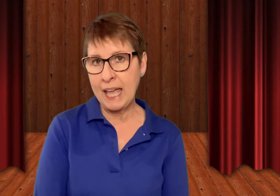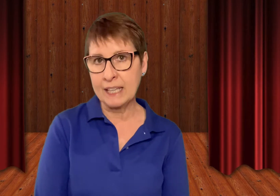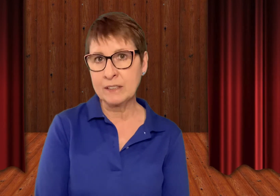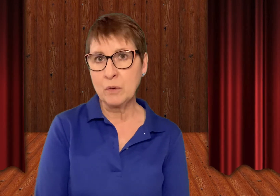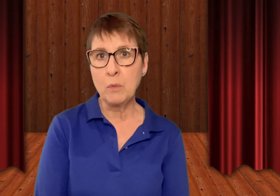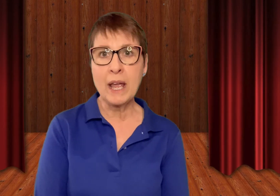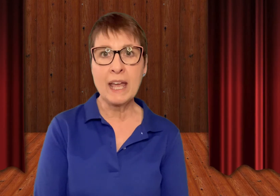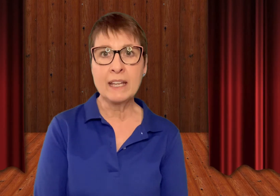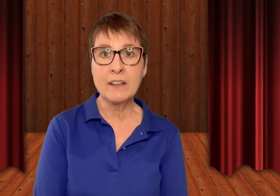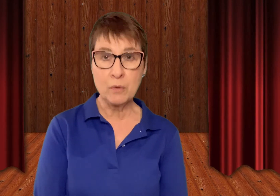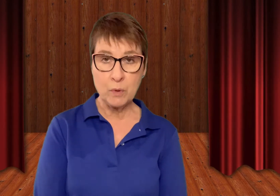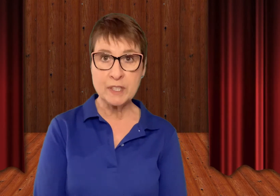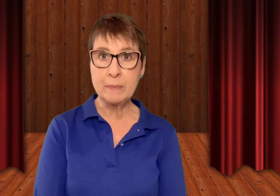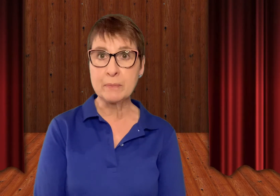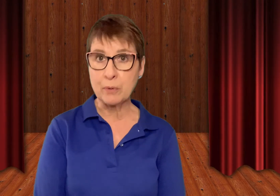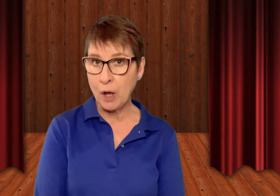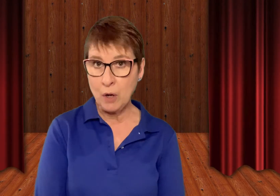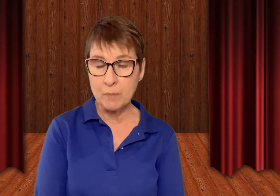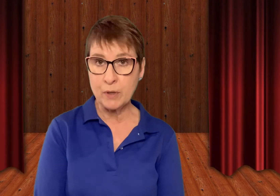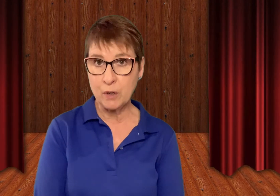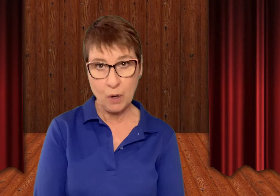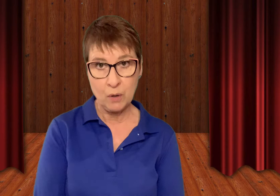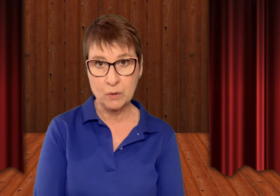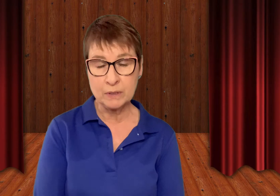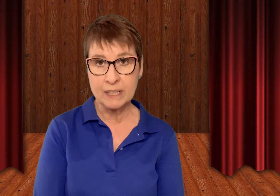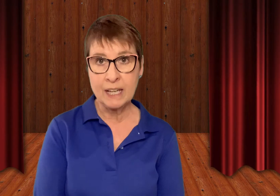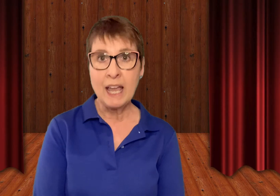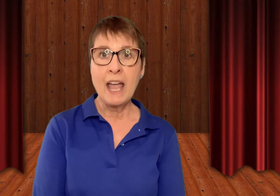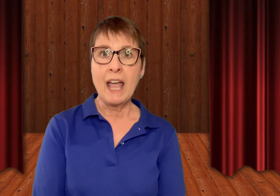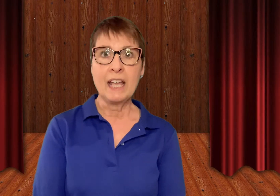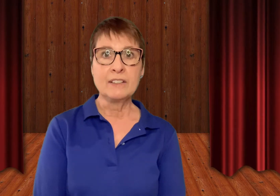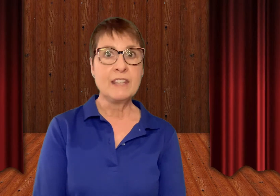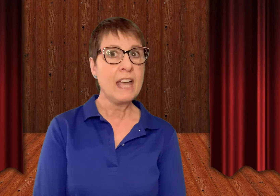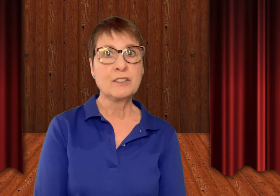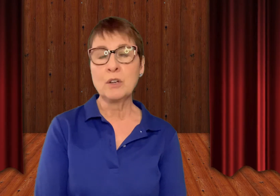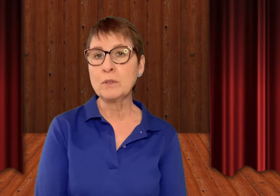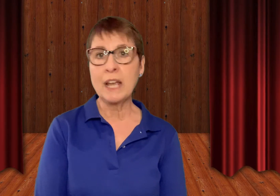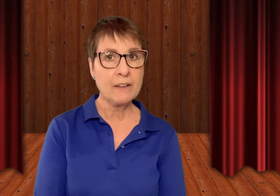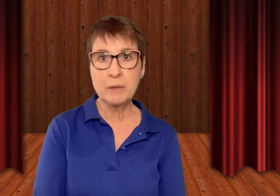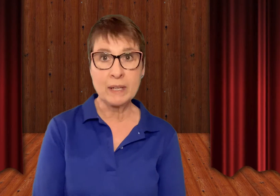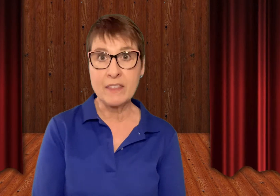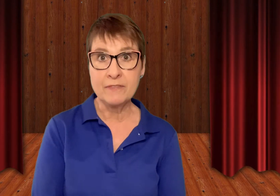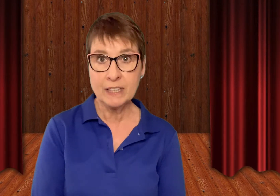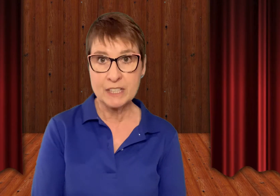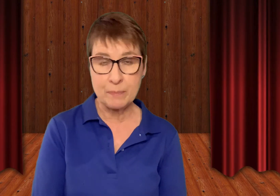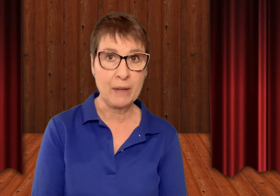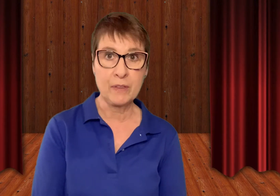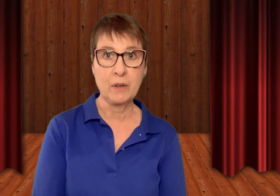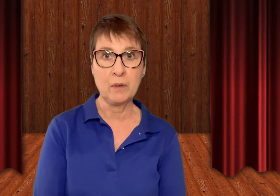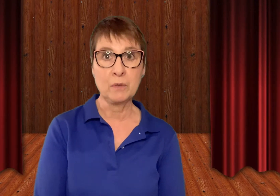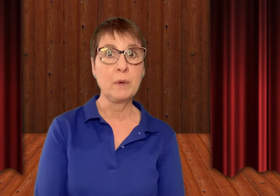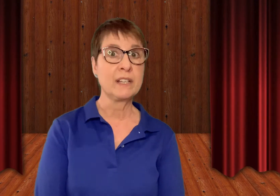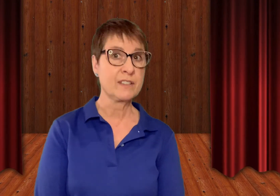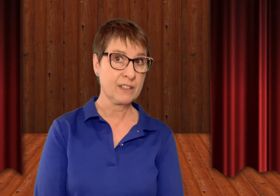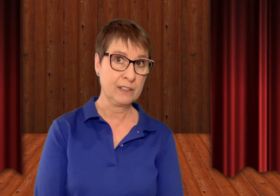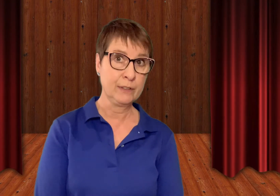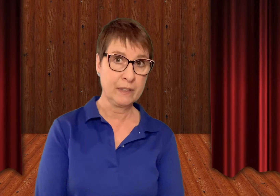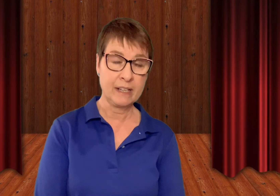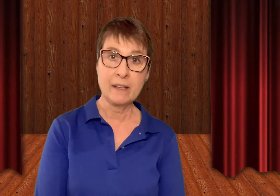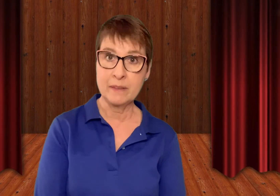when the woodsman brought home the gold and then told everyone in the village about the gold, which alerted the